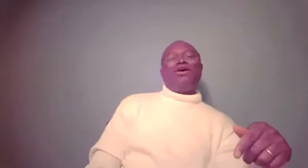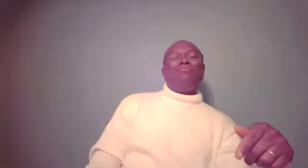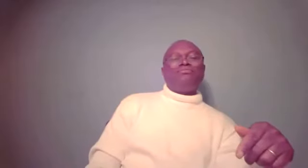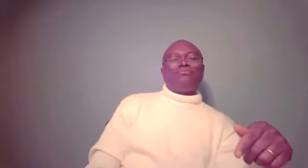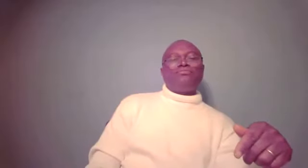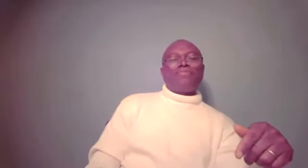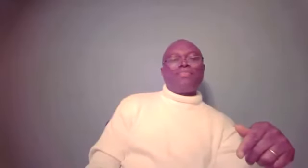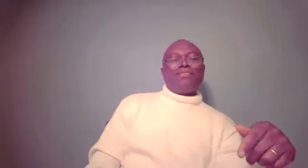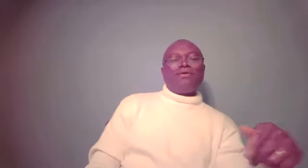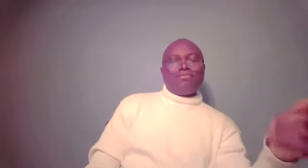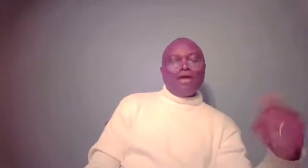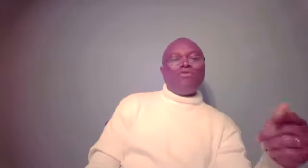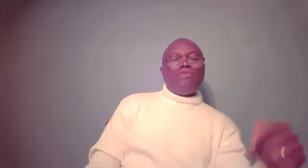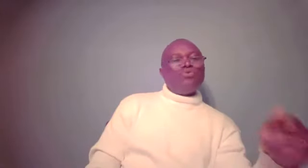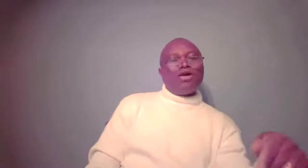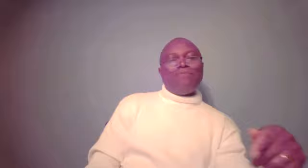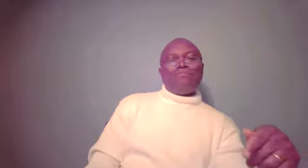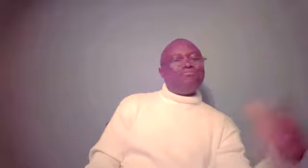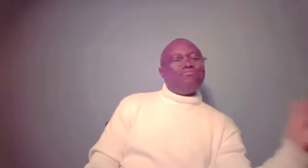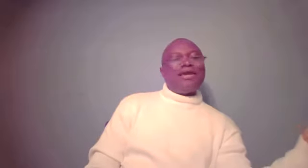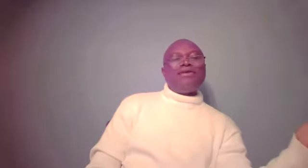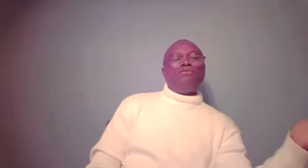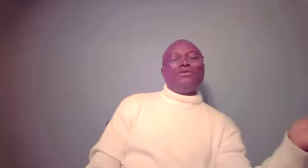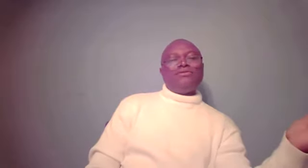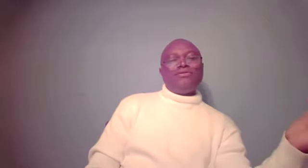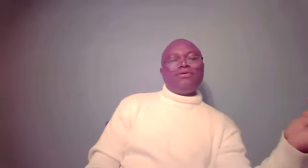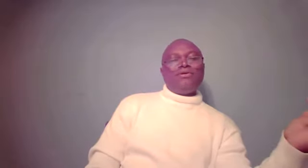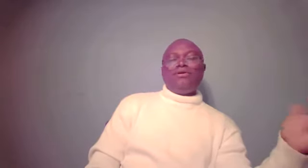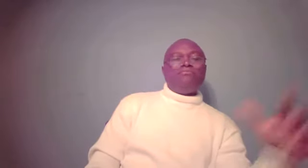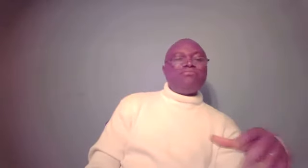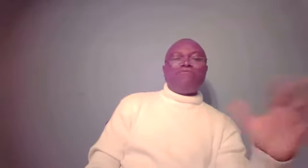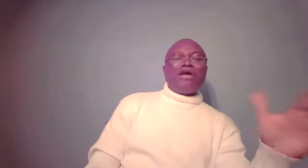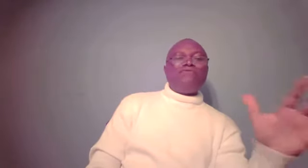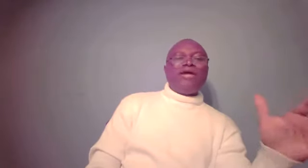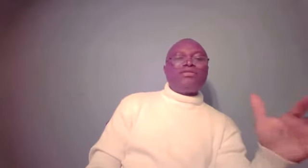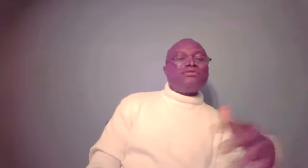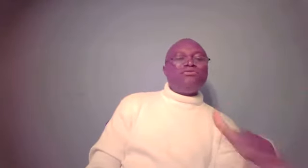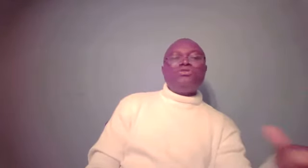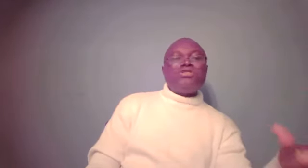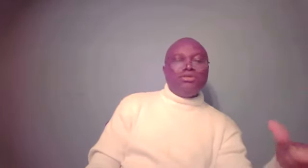come. That moment will come. They can't help it. Their forgetfulness will cease.